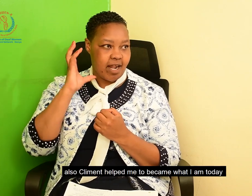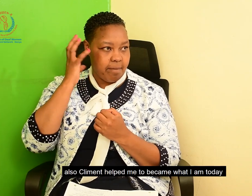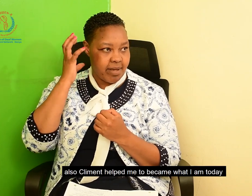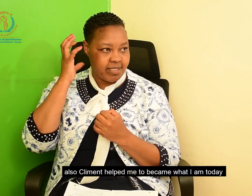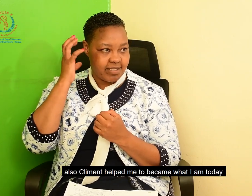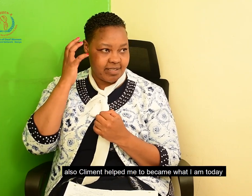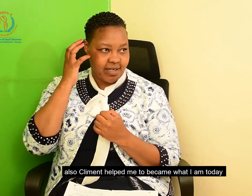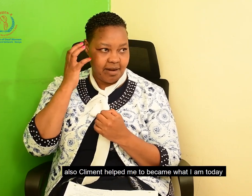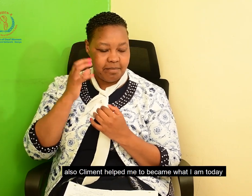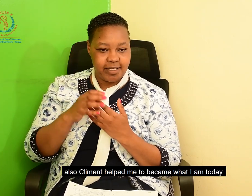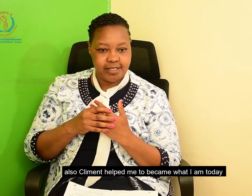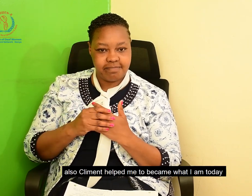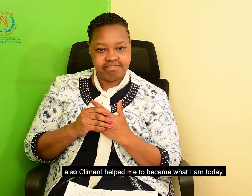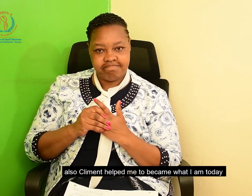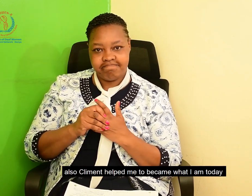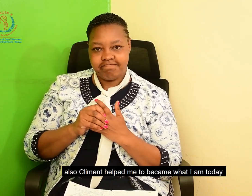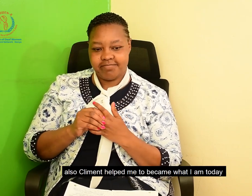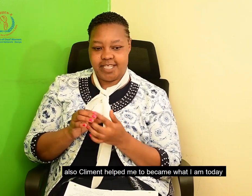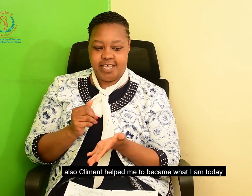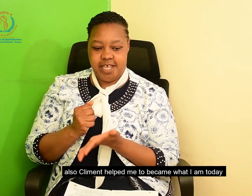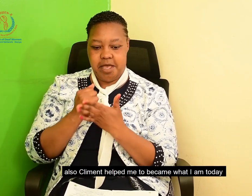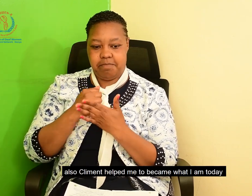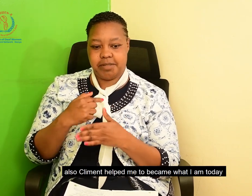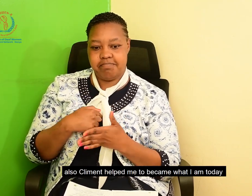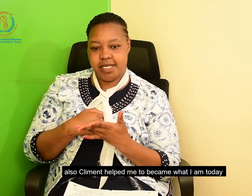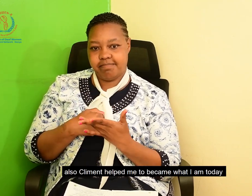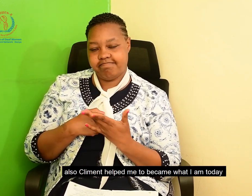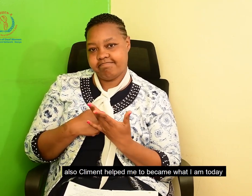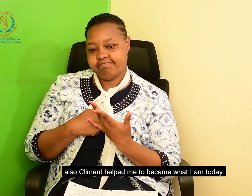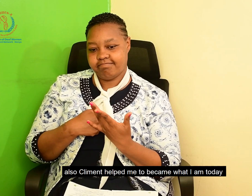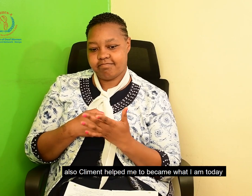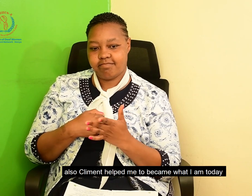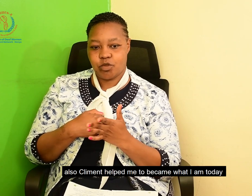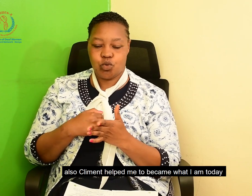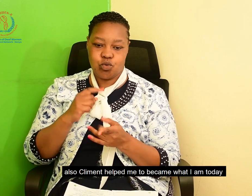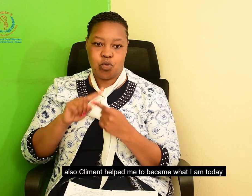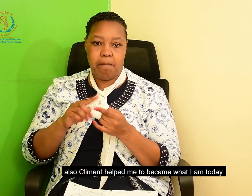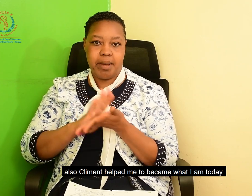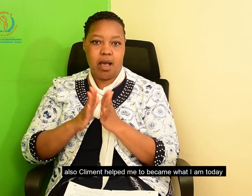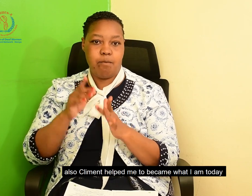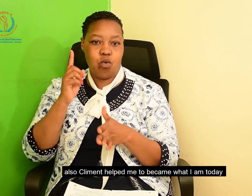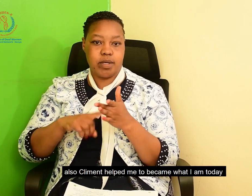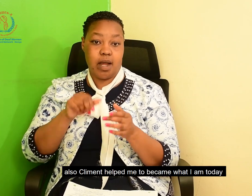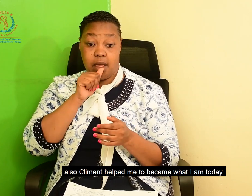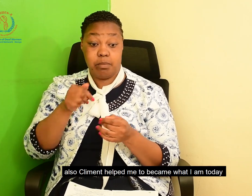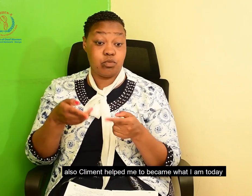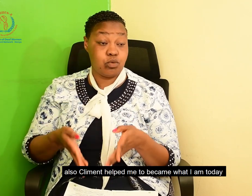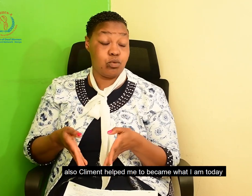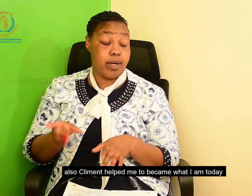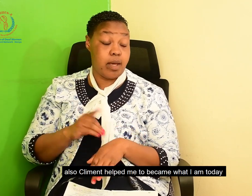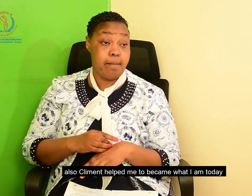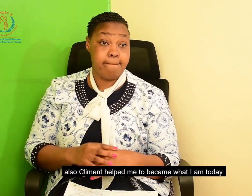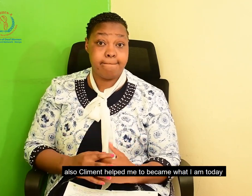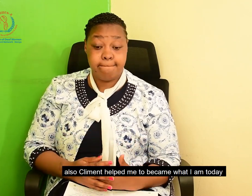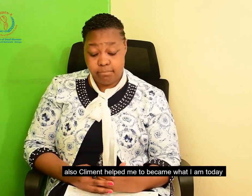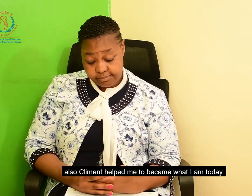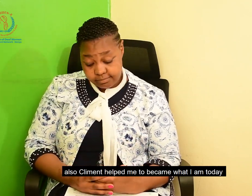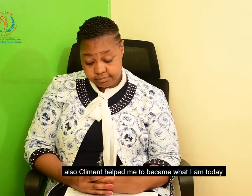And also, Clement also helped me to become what I am today.